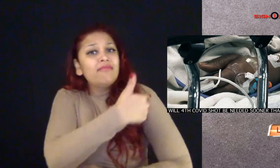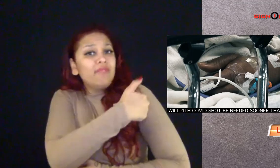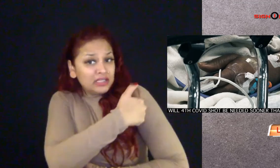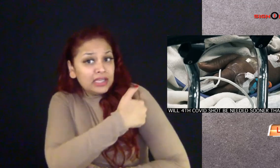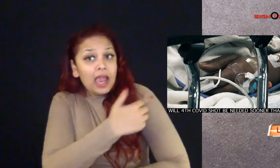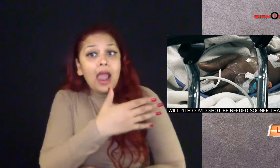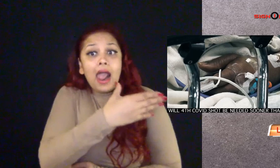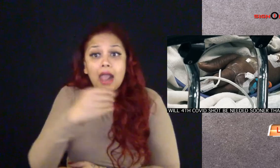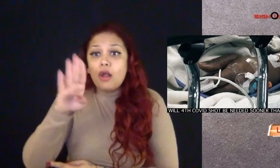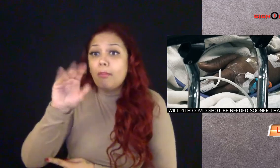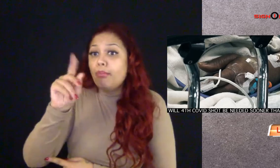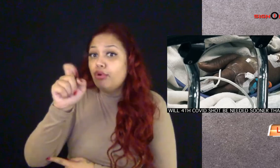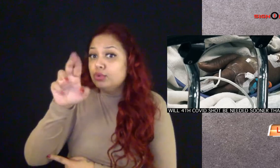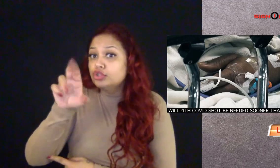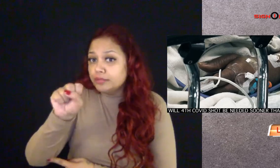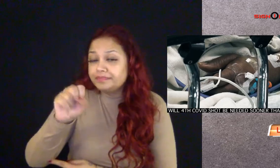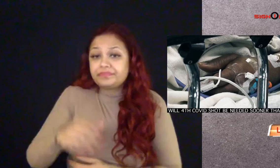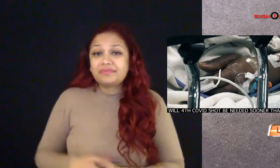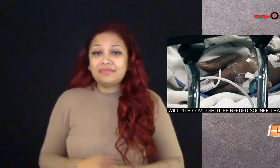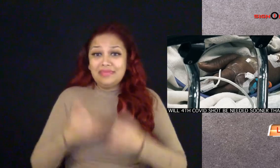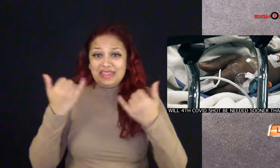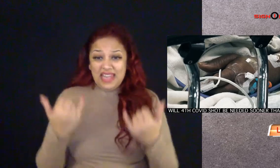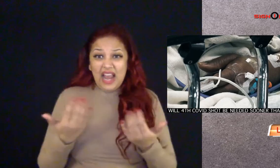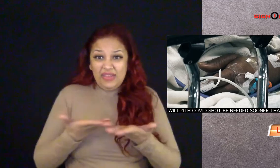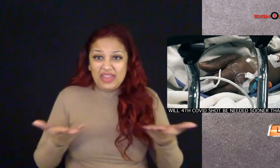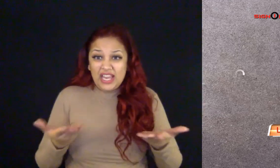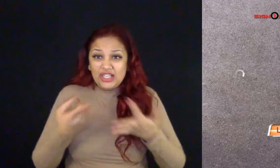officials continue to urge vaccination and boosters.